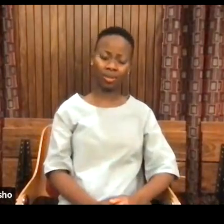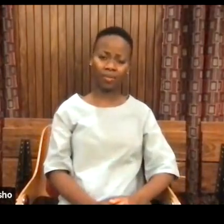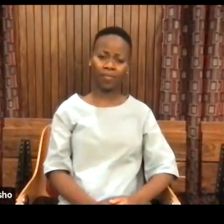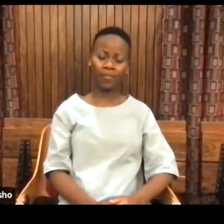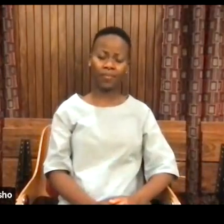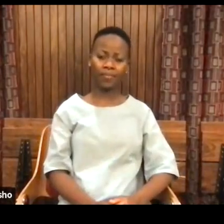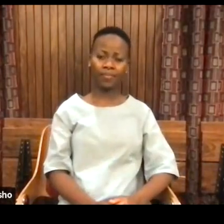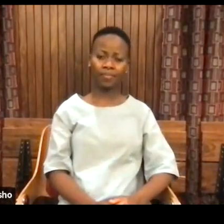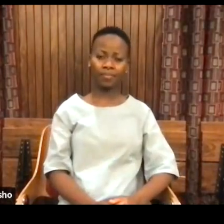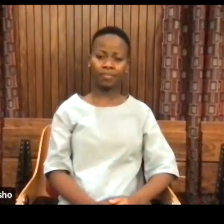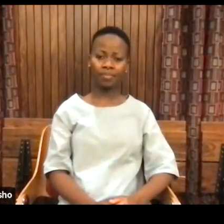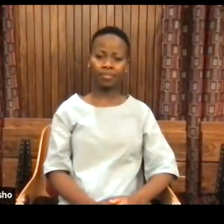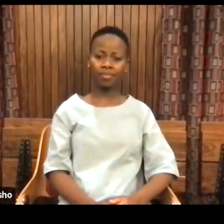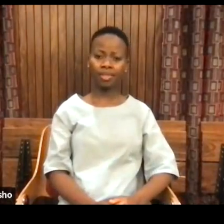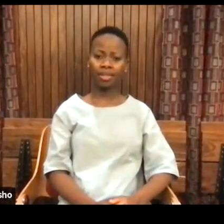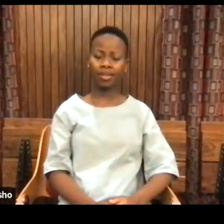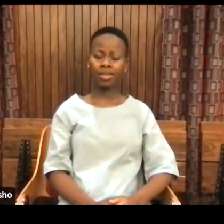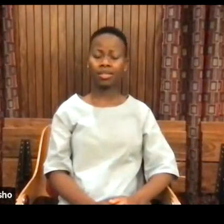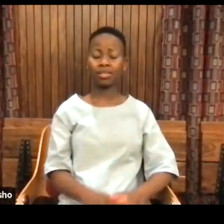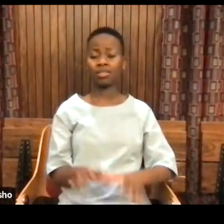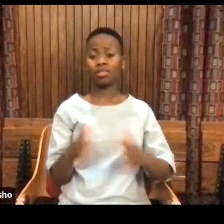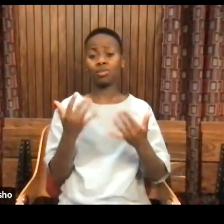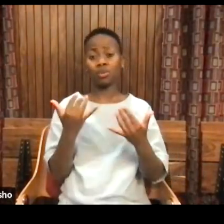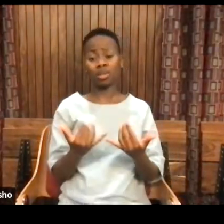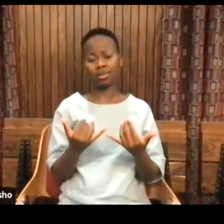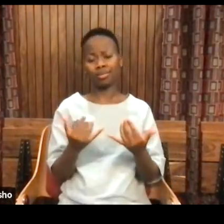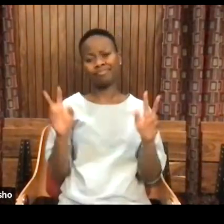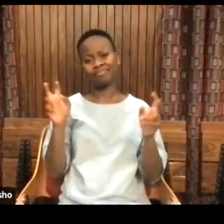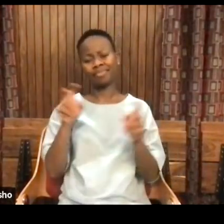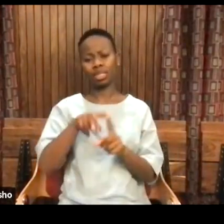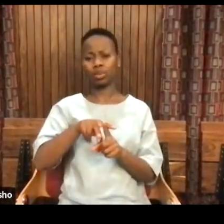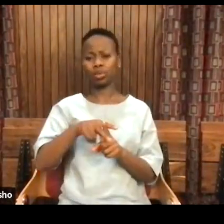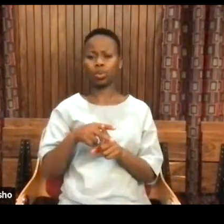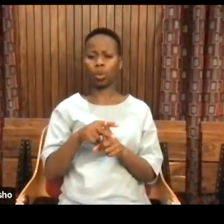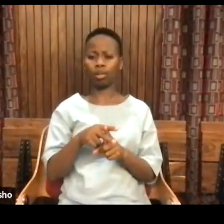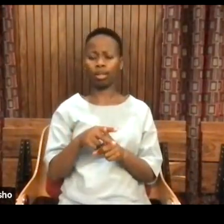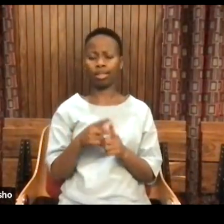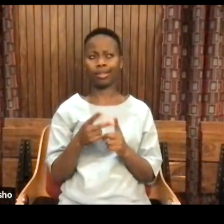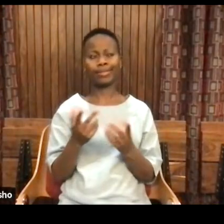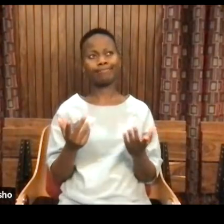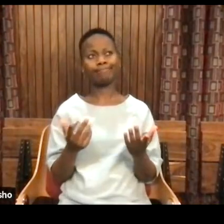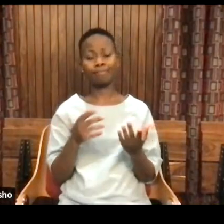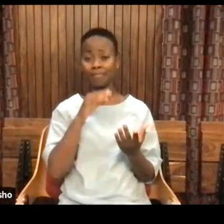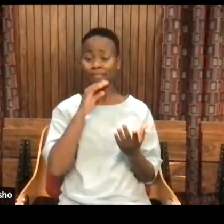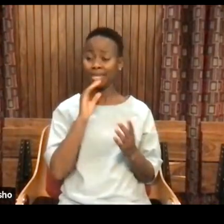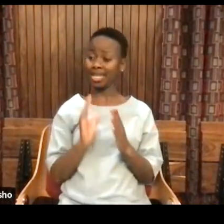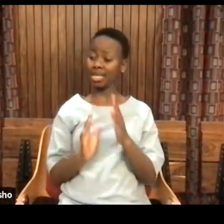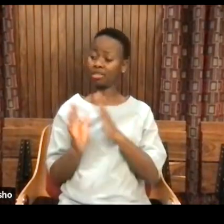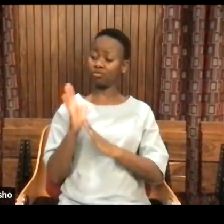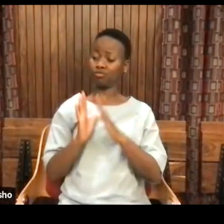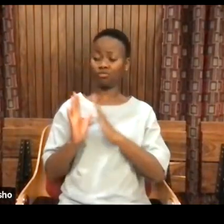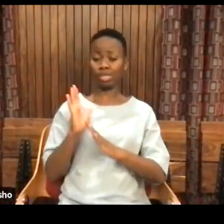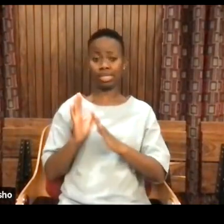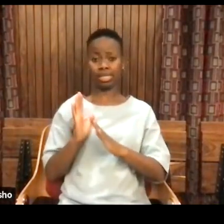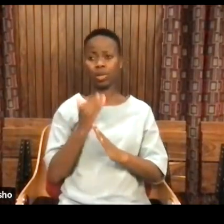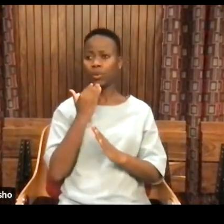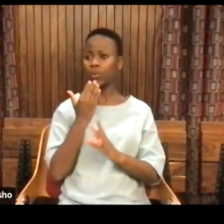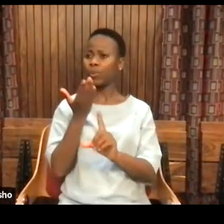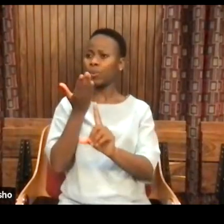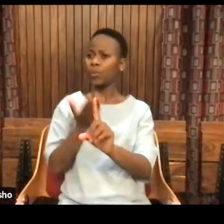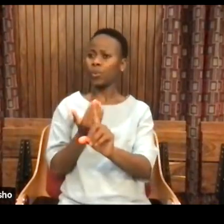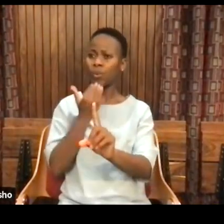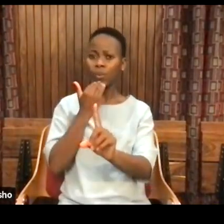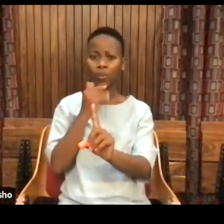And so when we're talking about the tools, we have to talk about the hijacking of history and our understanding of who we are.